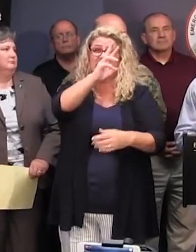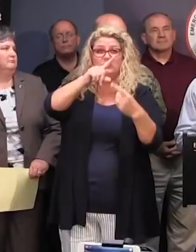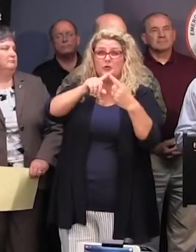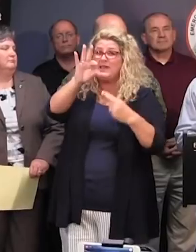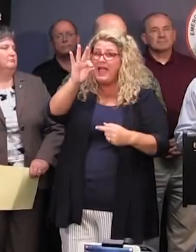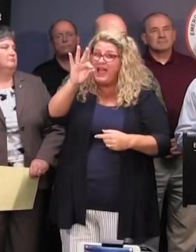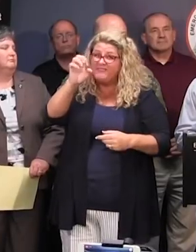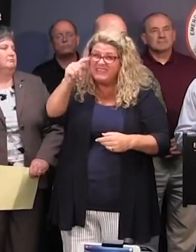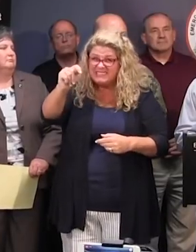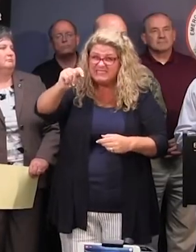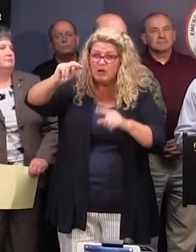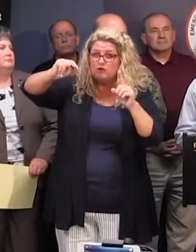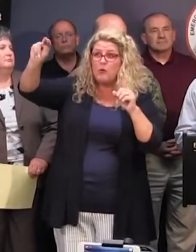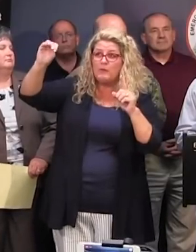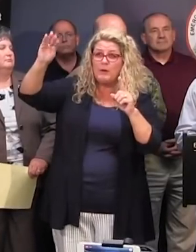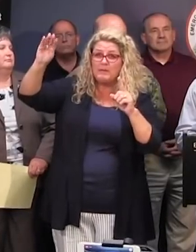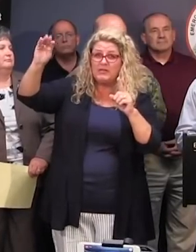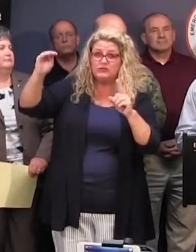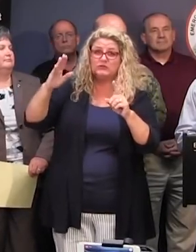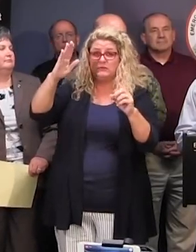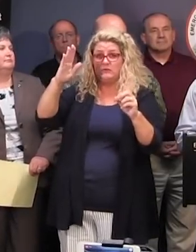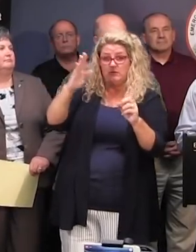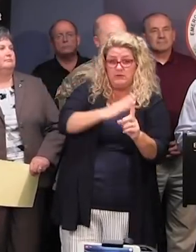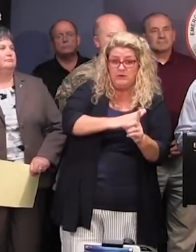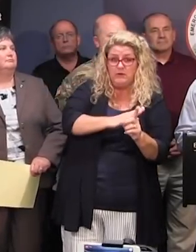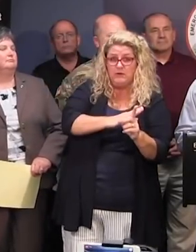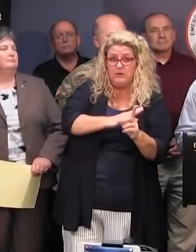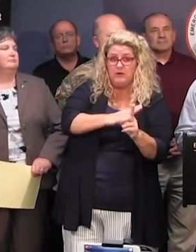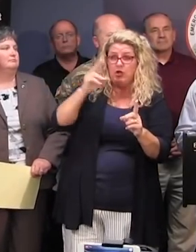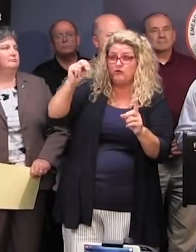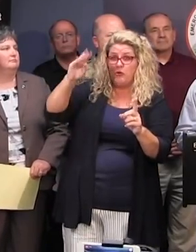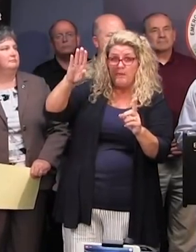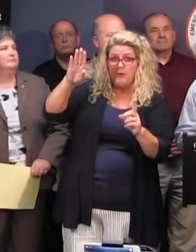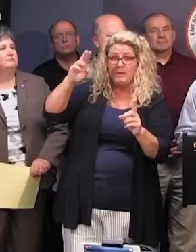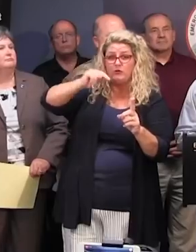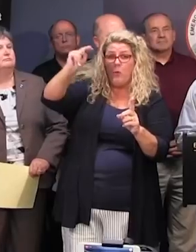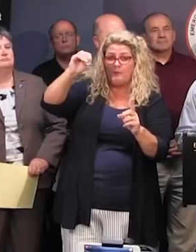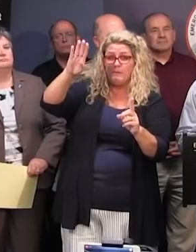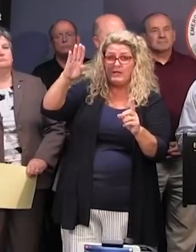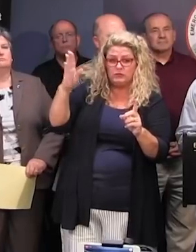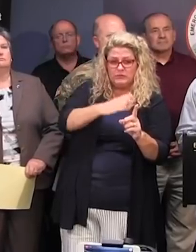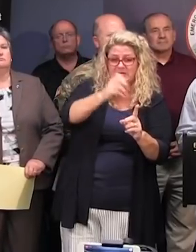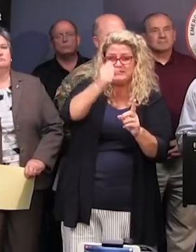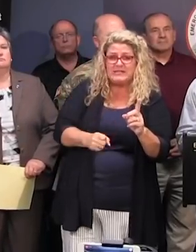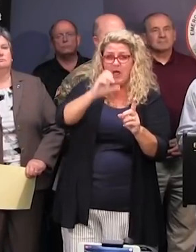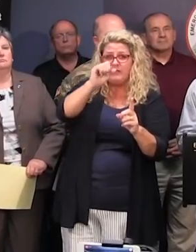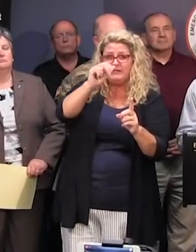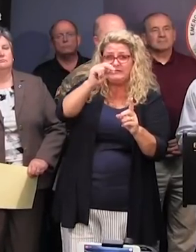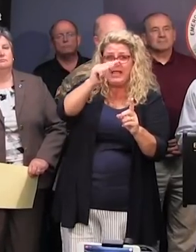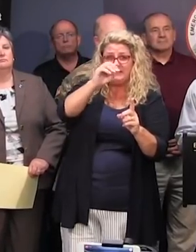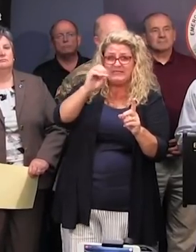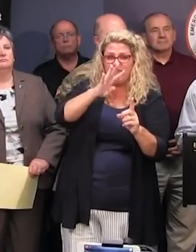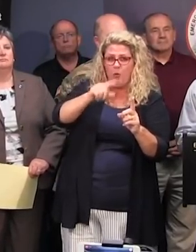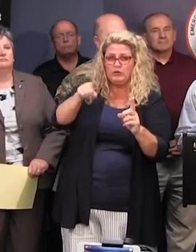of Myrtle Beach, 4 to 6 feet above ground level in some locations from North Myrtle Beach to South Santee River, and 2 to 4